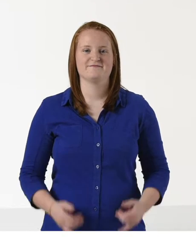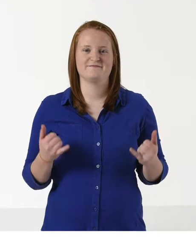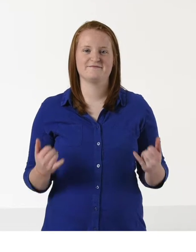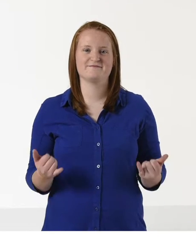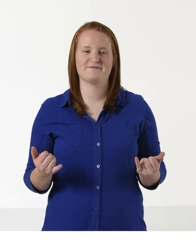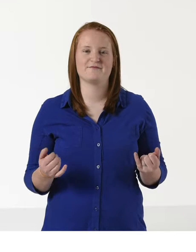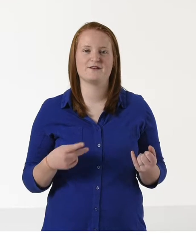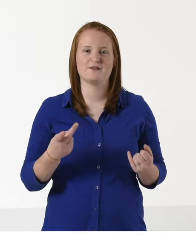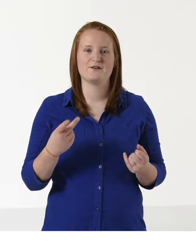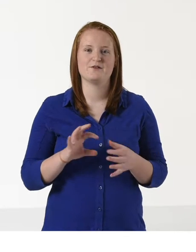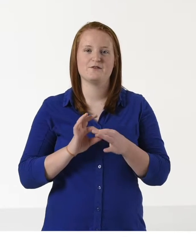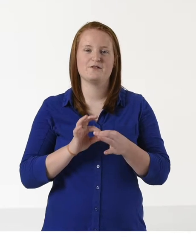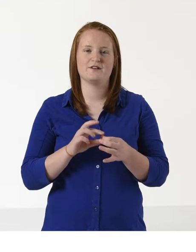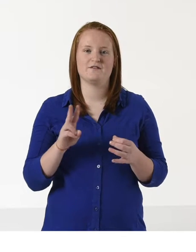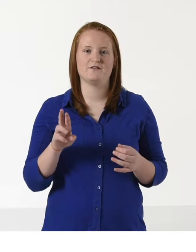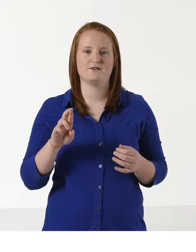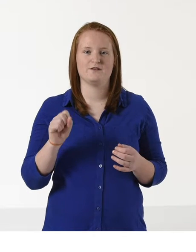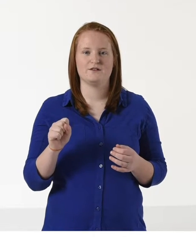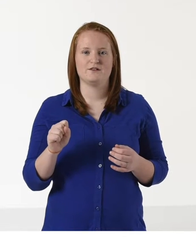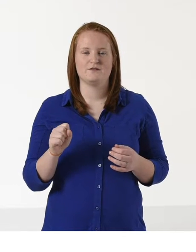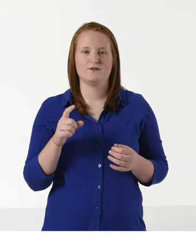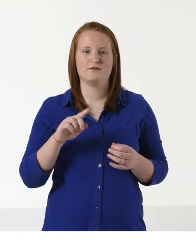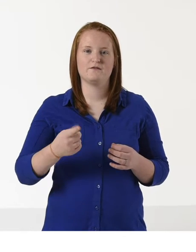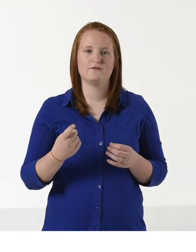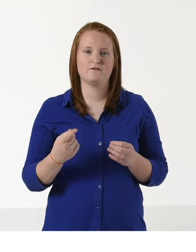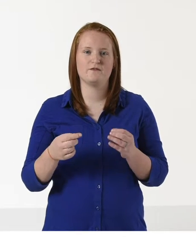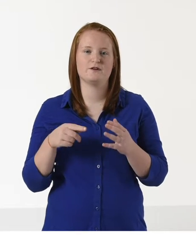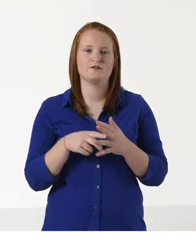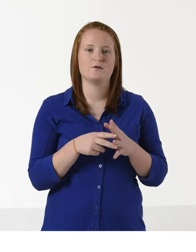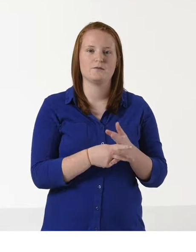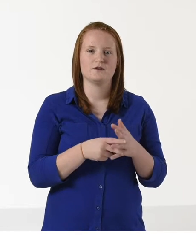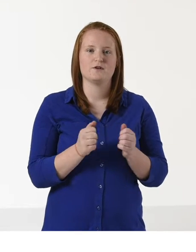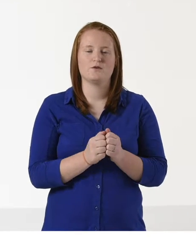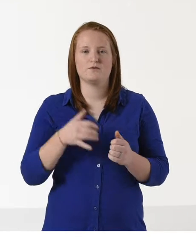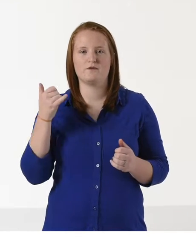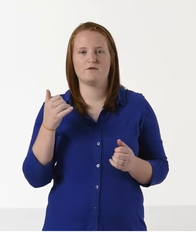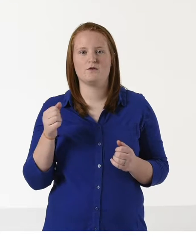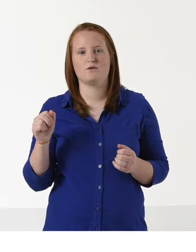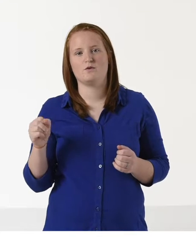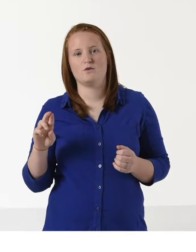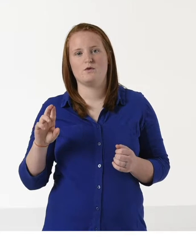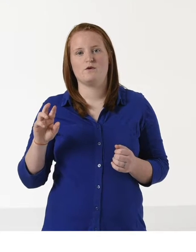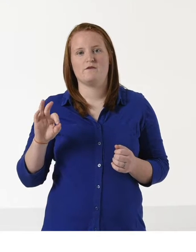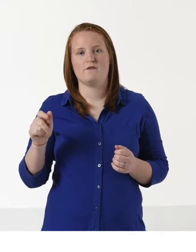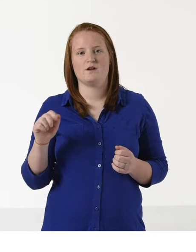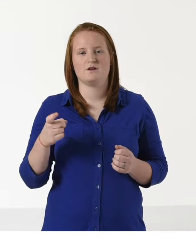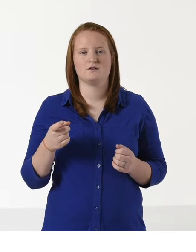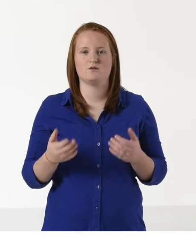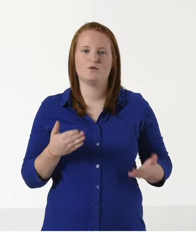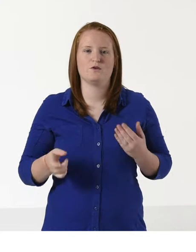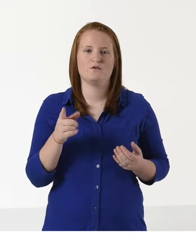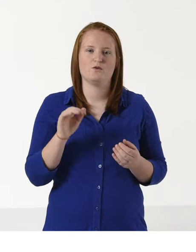The Video Relay Service Transmitter. Plug the unit into the video phone or additional phone